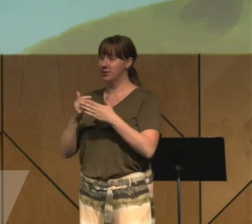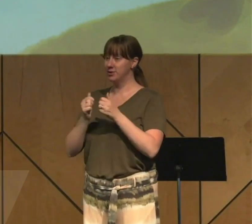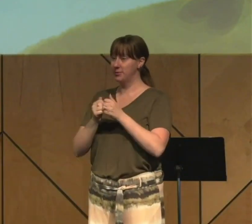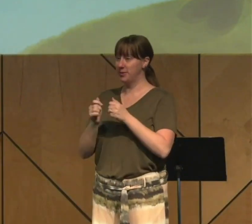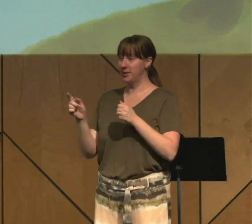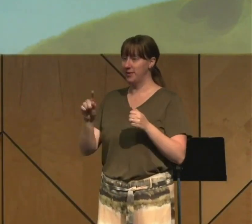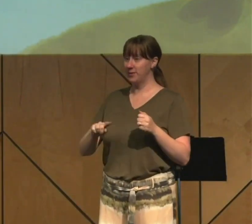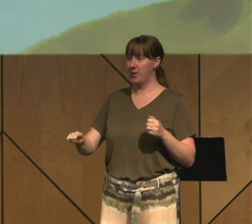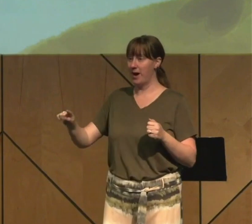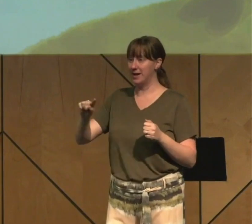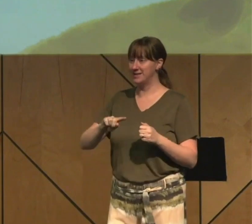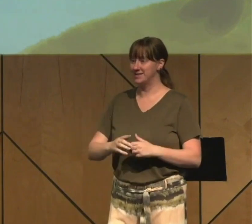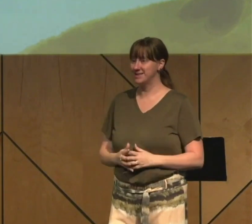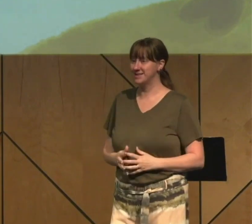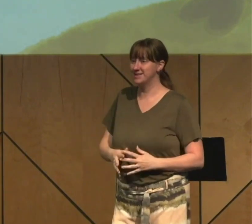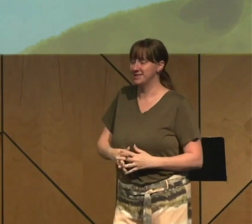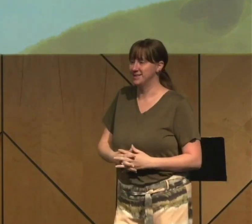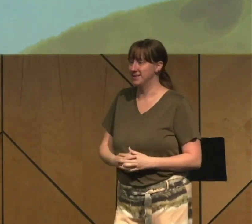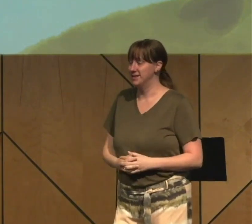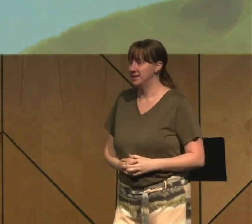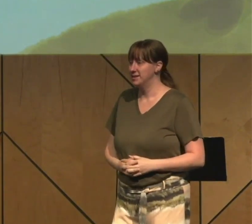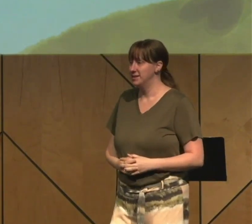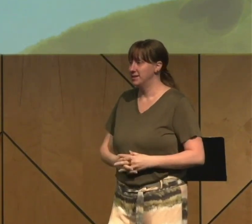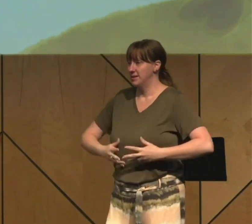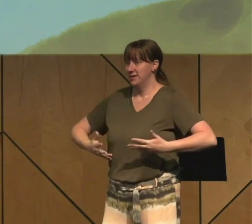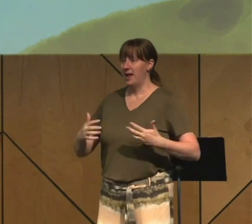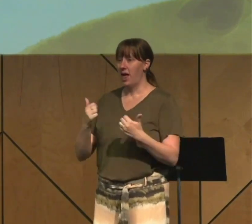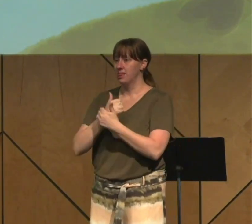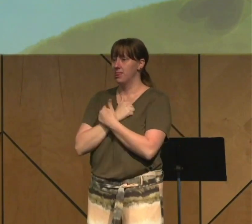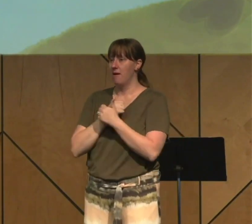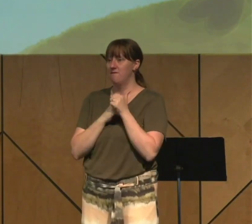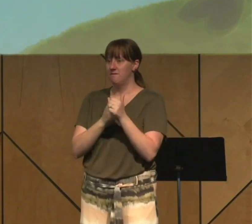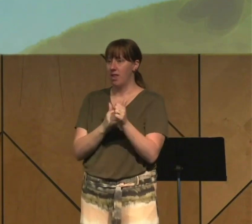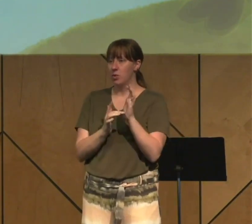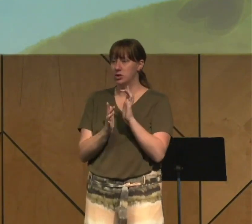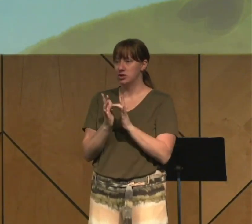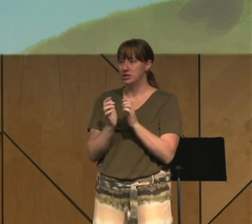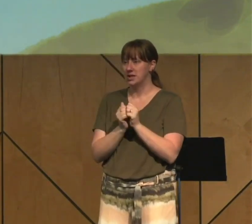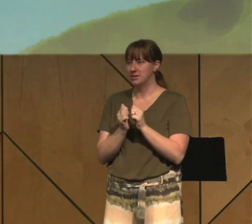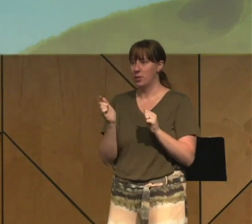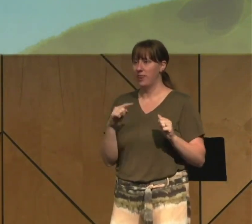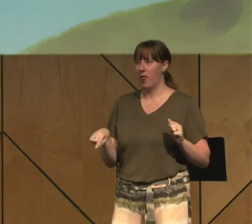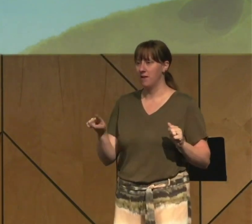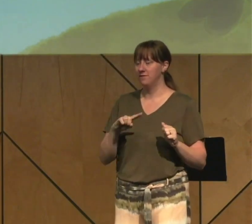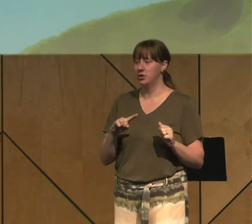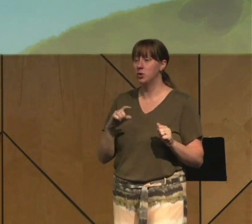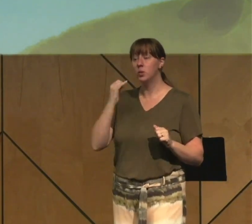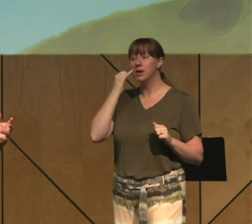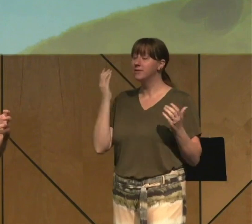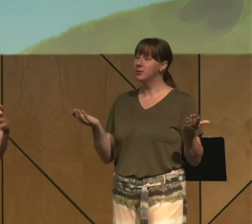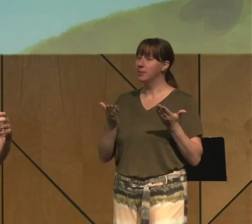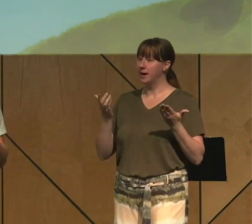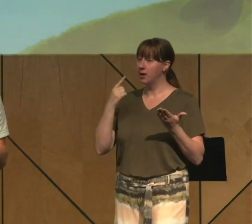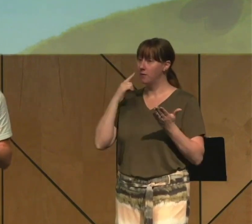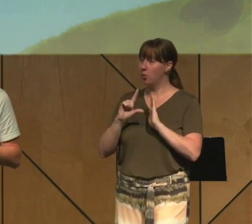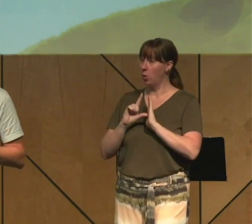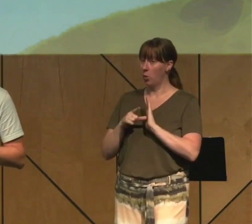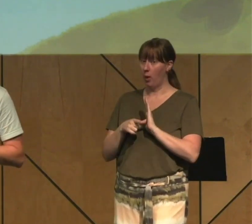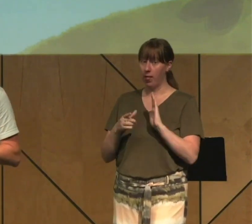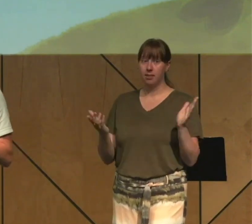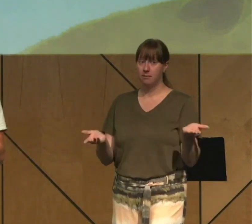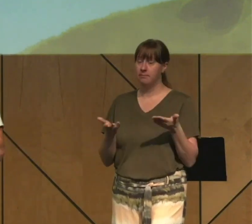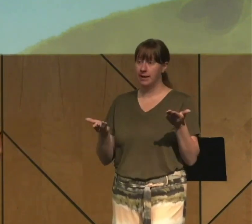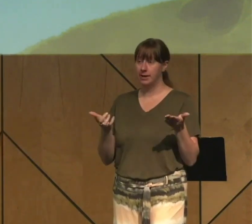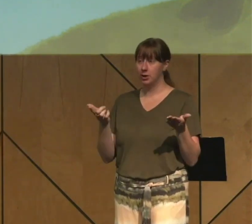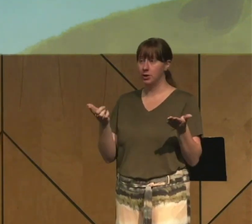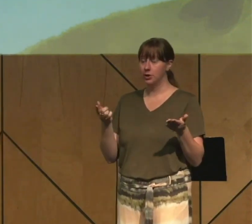guys. I love getting to follow Jesus with all of you. And if you've been with us for a little while, been around our church a